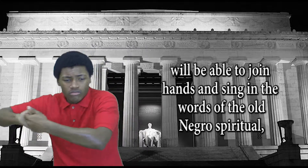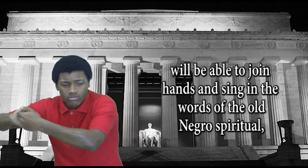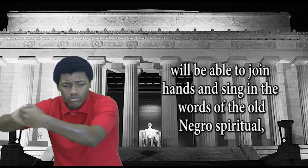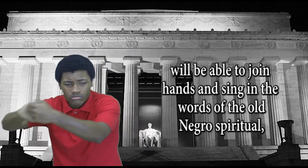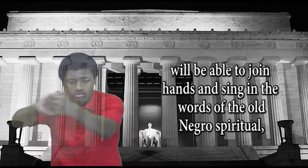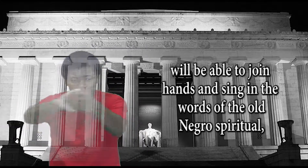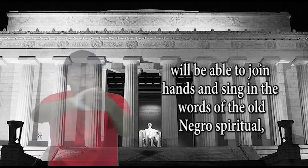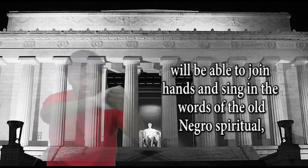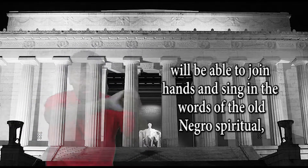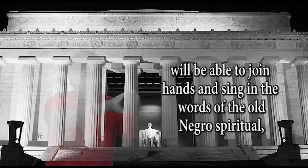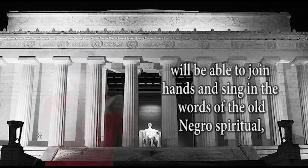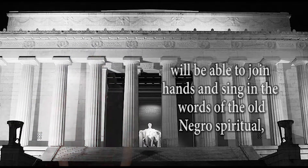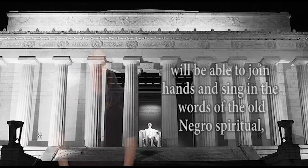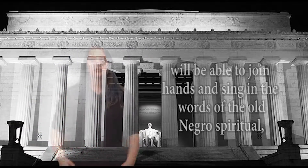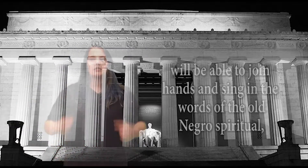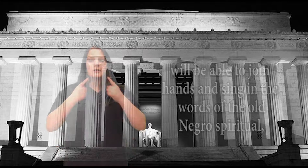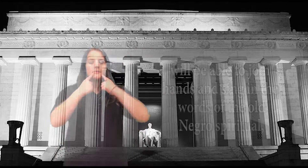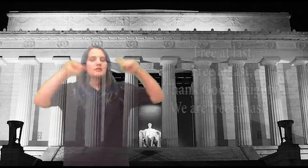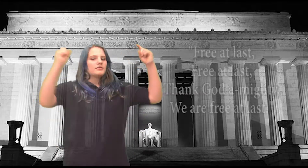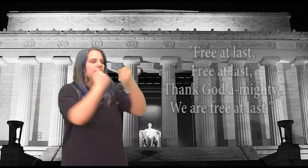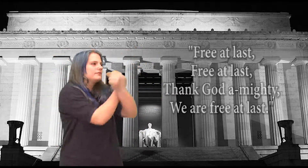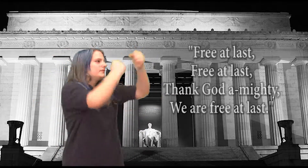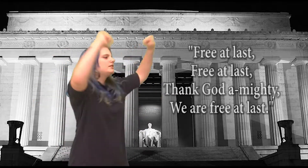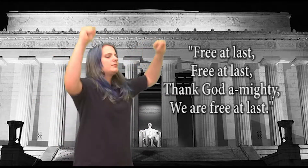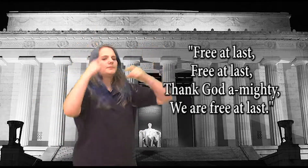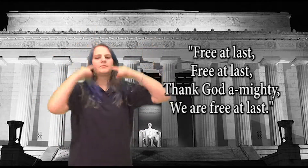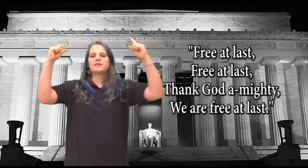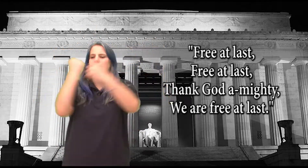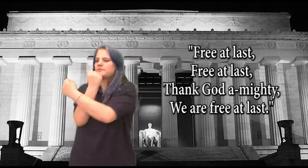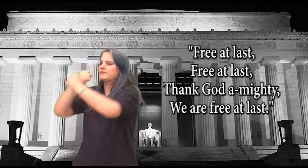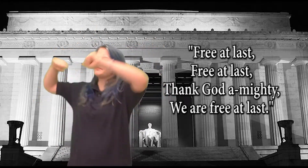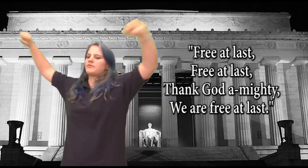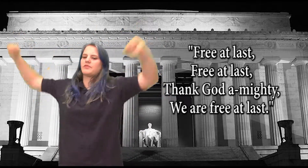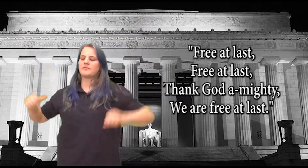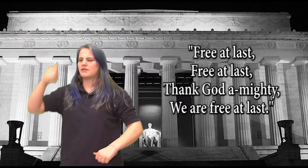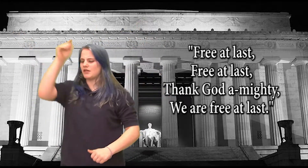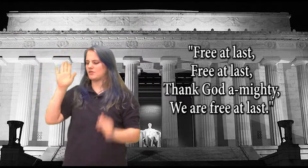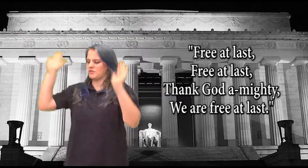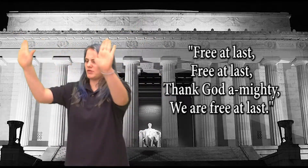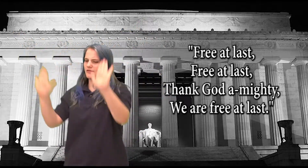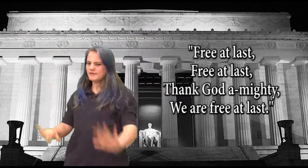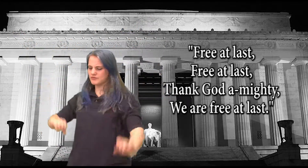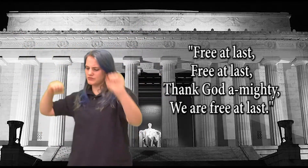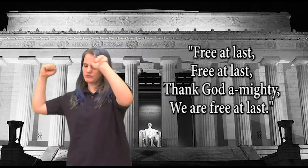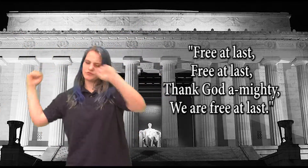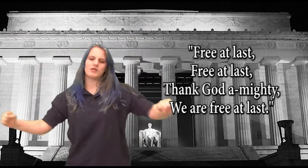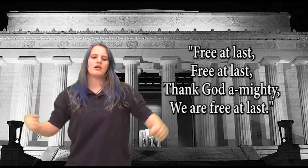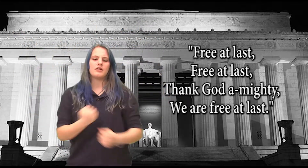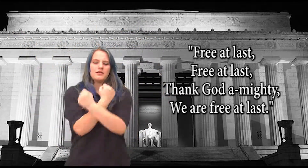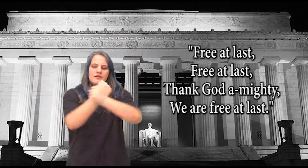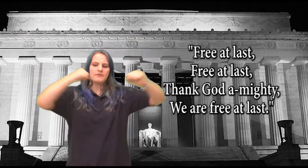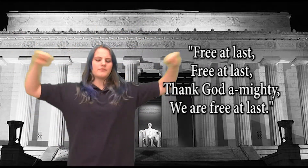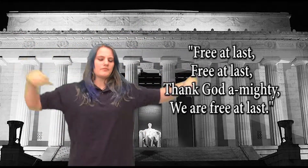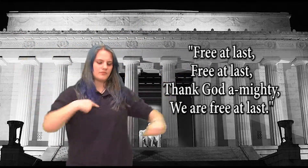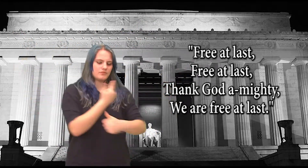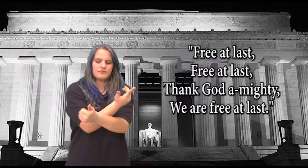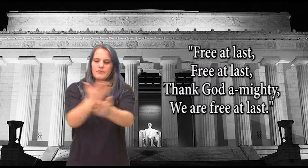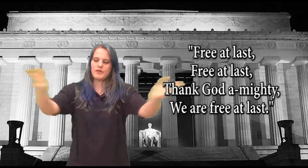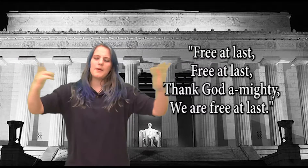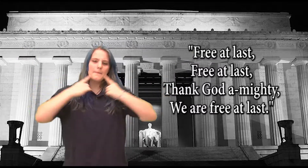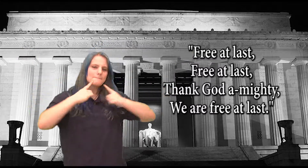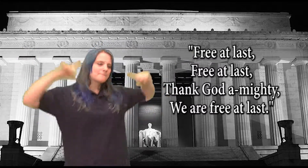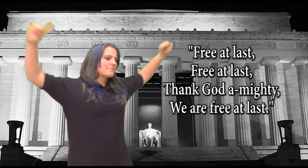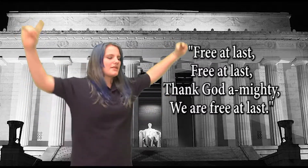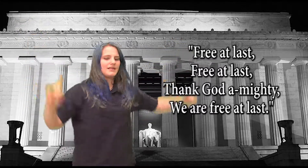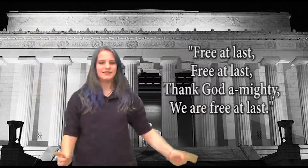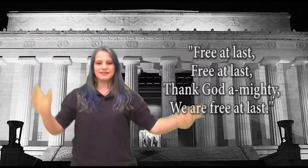in the words of the old Negro spiritual, free at last, free at last. Thank God Almighty, we are free at last.